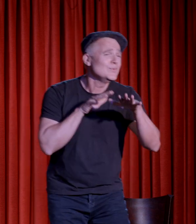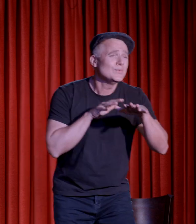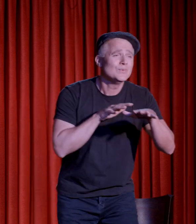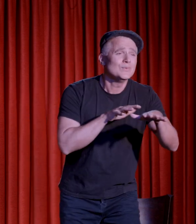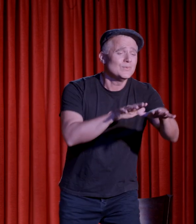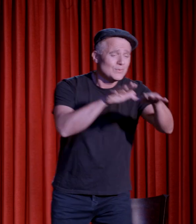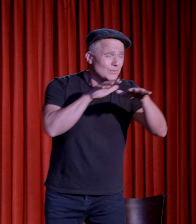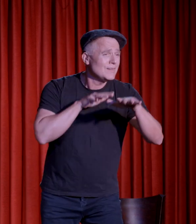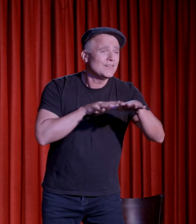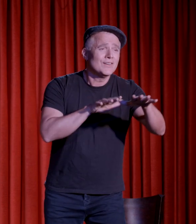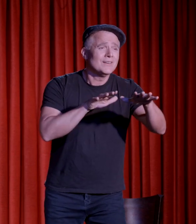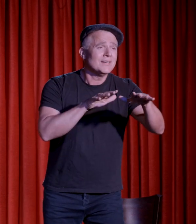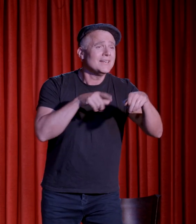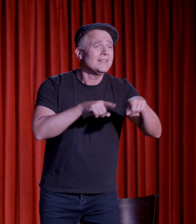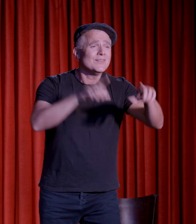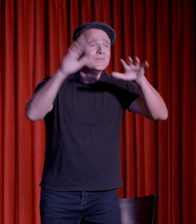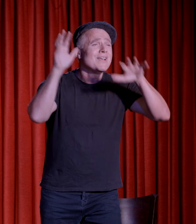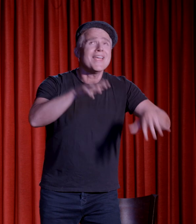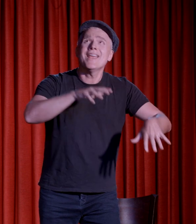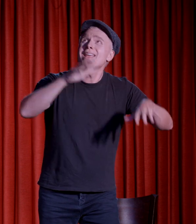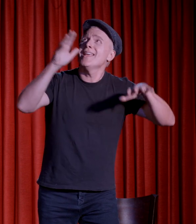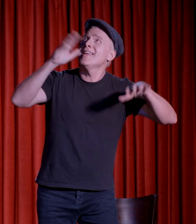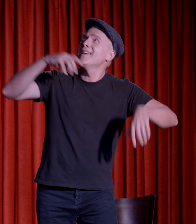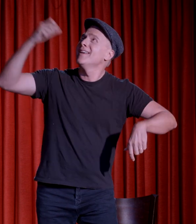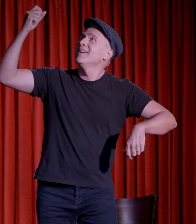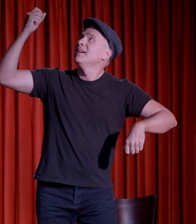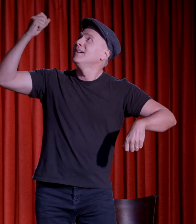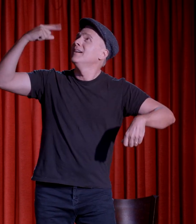River in the rain, river